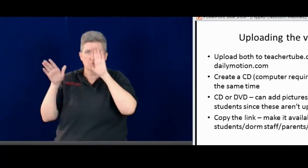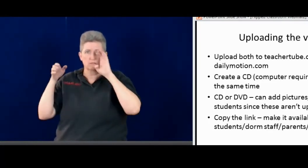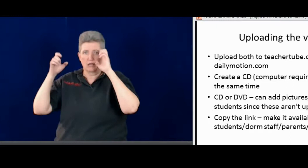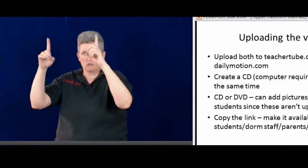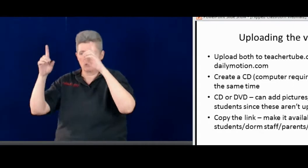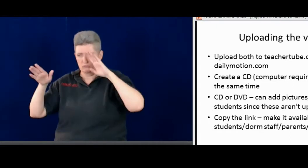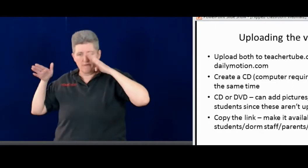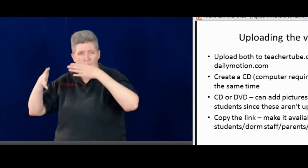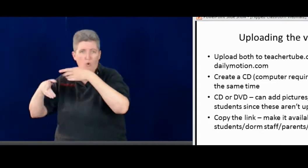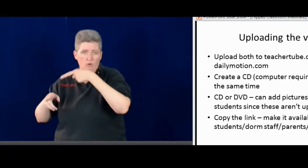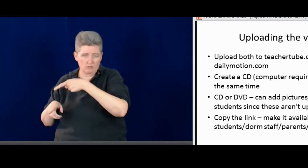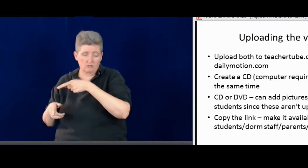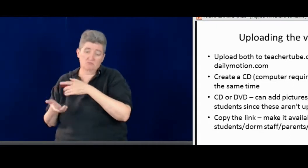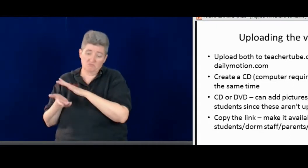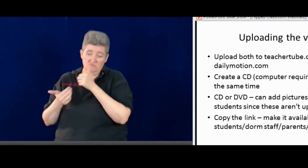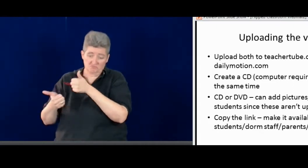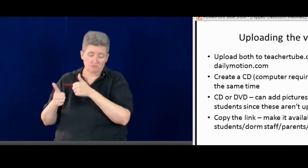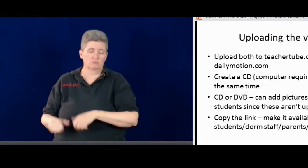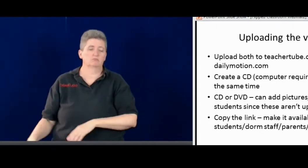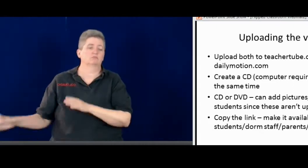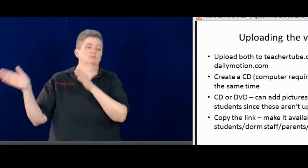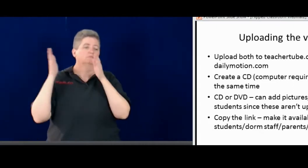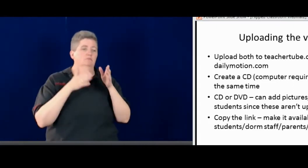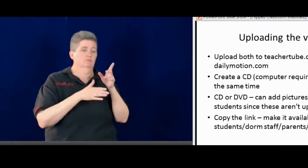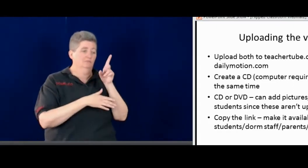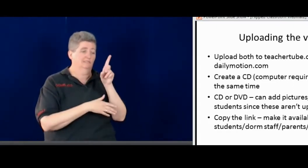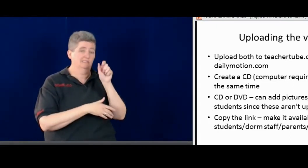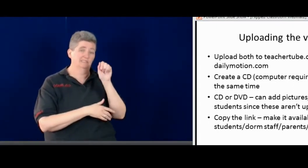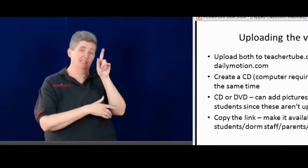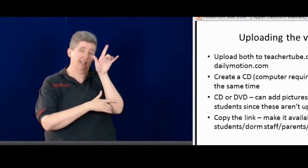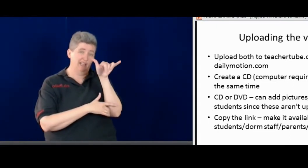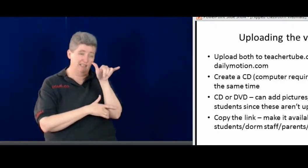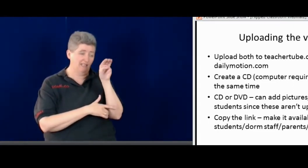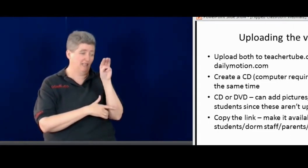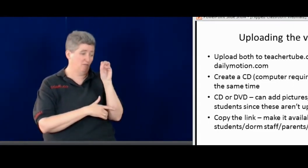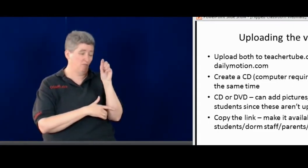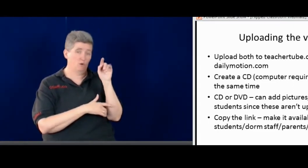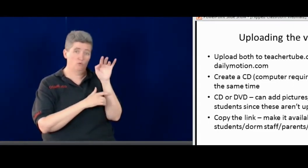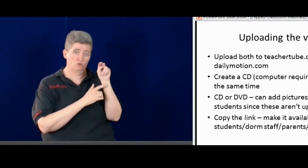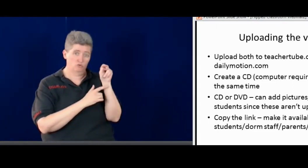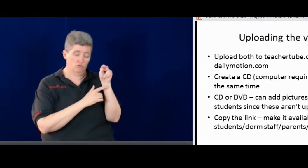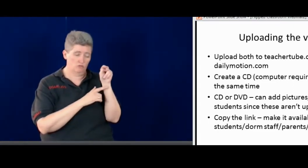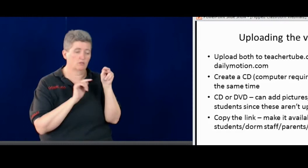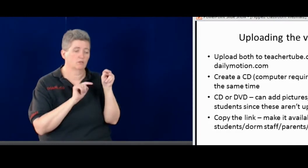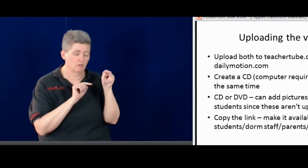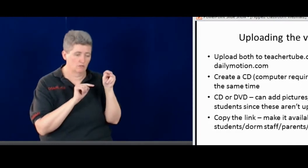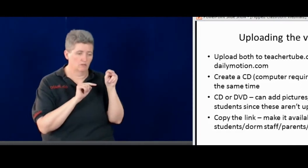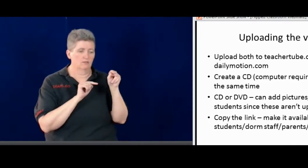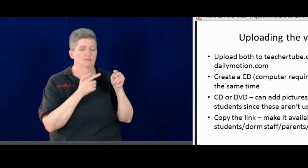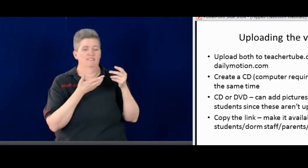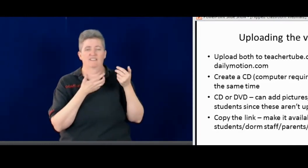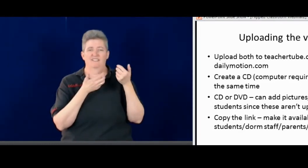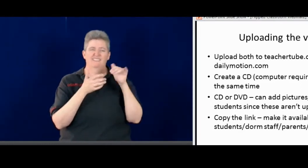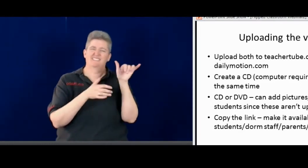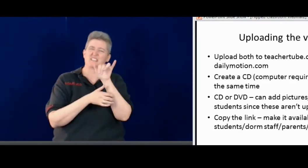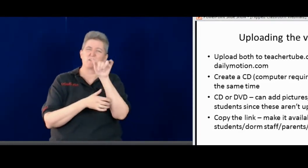So it means that everything's available. Everything that's available there is educational based. So that's nice. With Dailymotion,